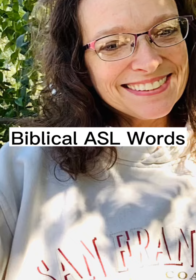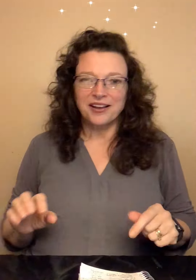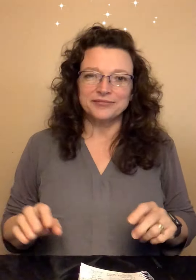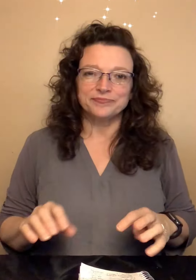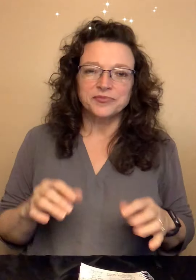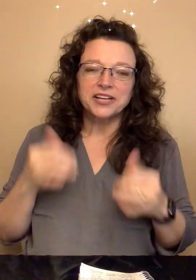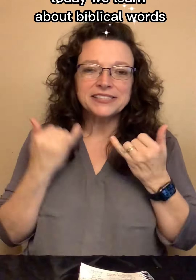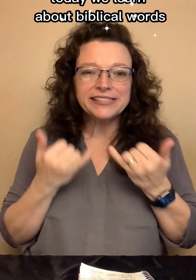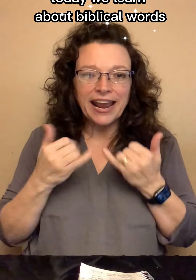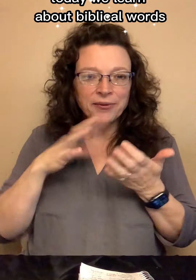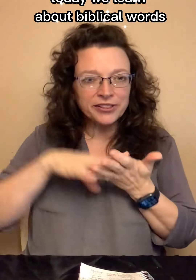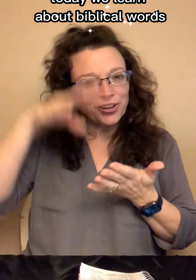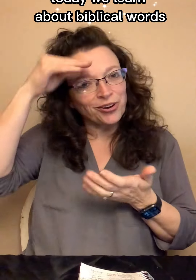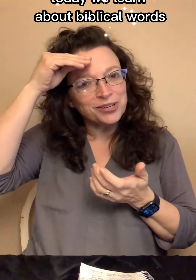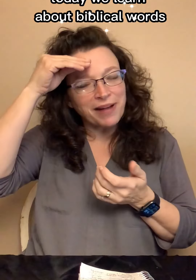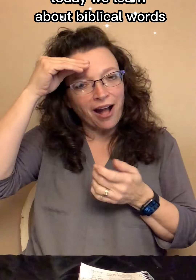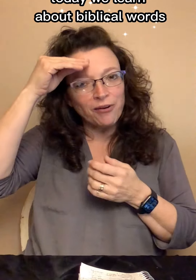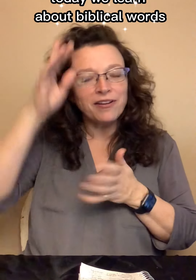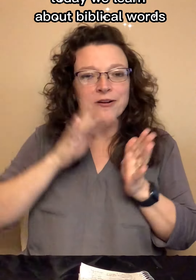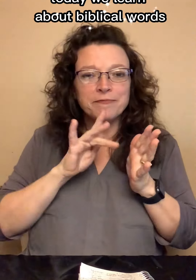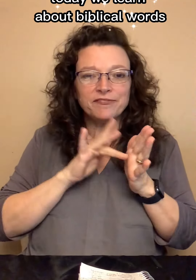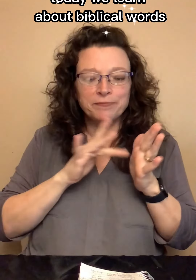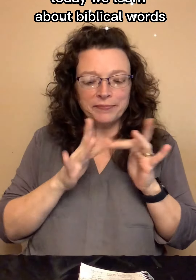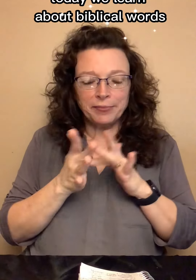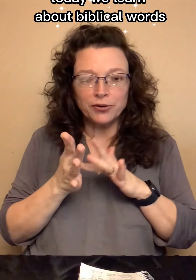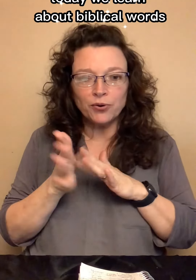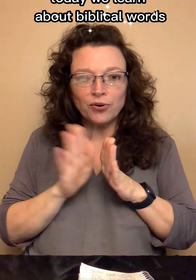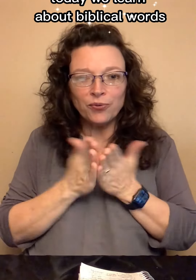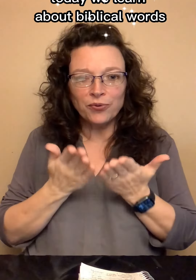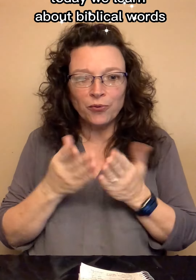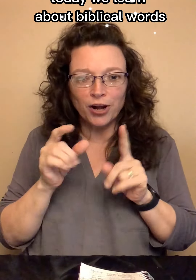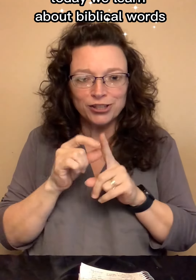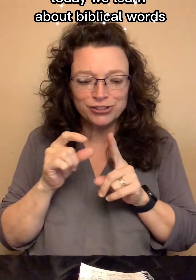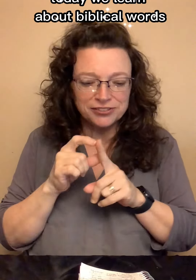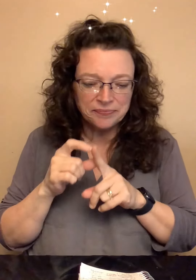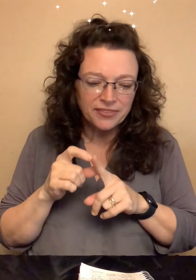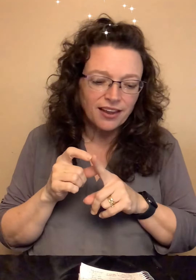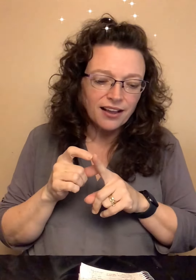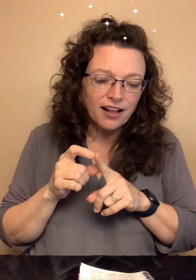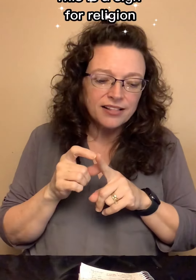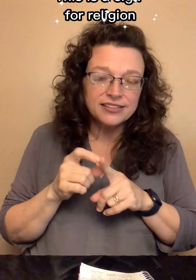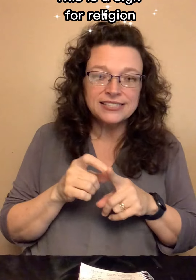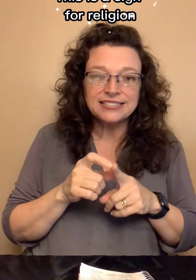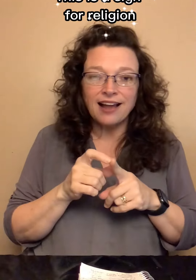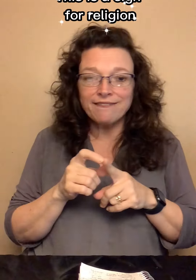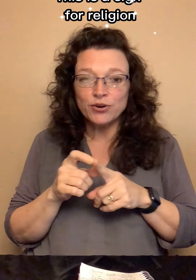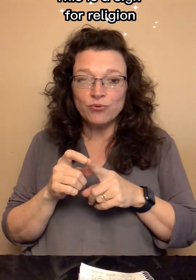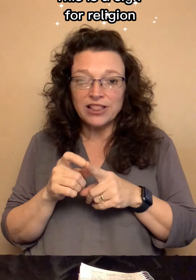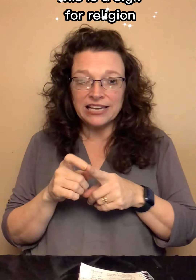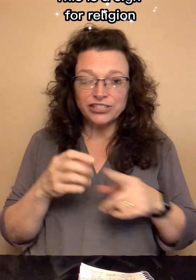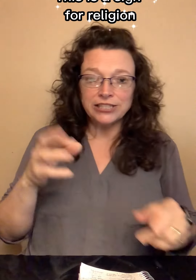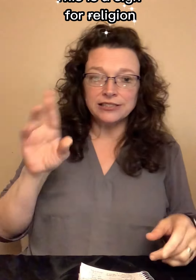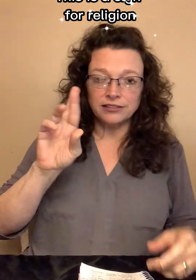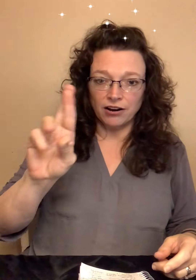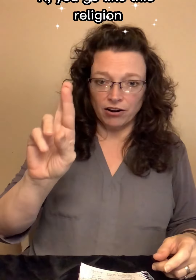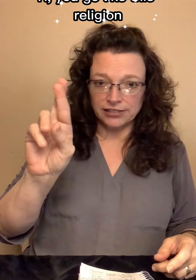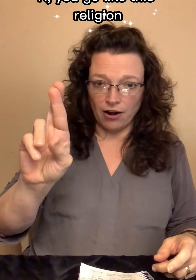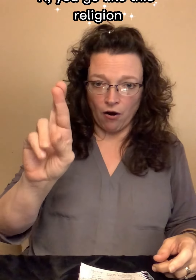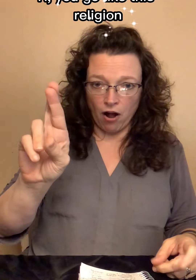Today we learn about biblical words. This is time for religion. They are,